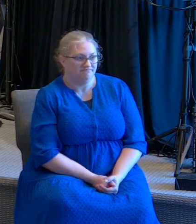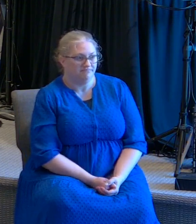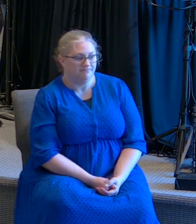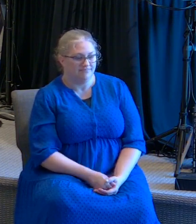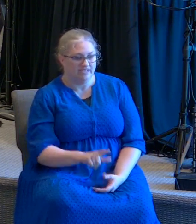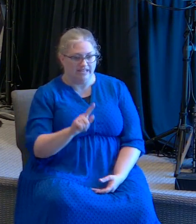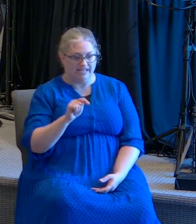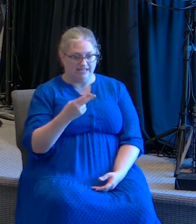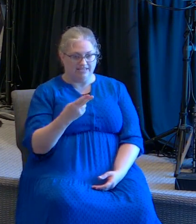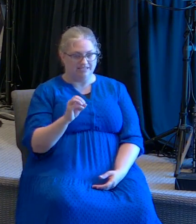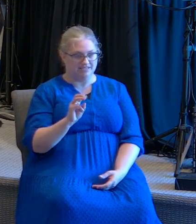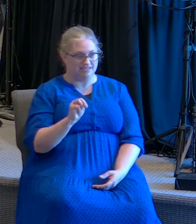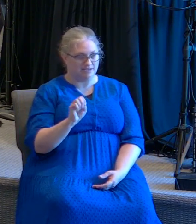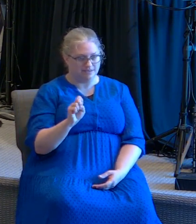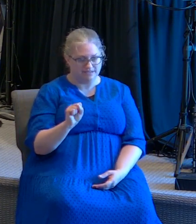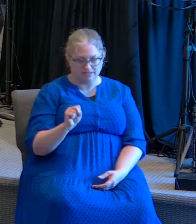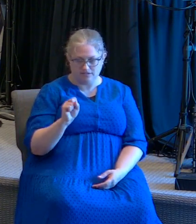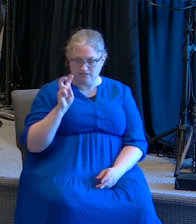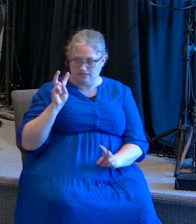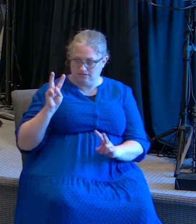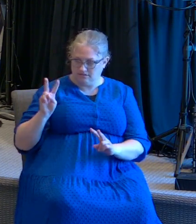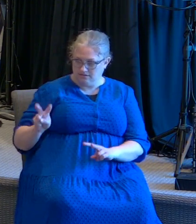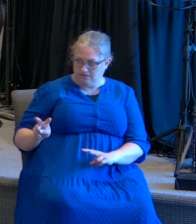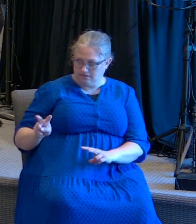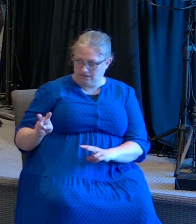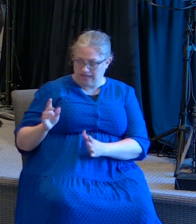Thomas looked at his hands and his side and his feet